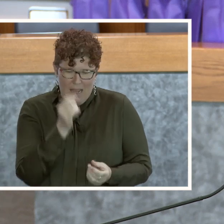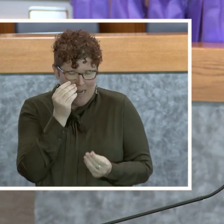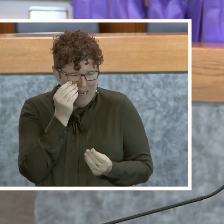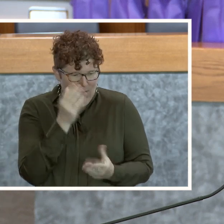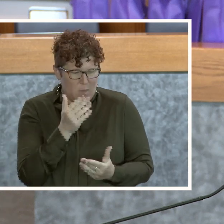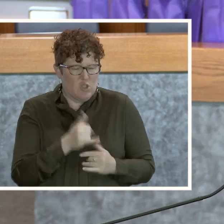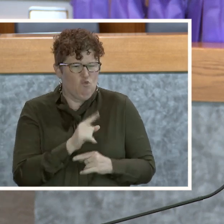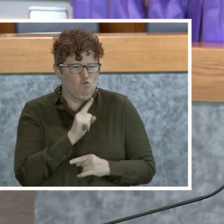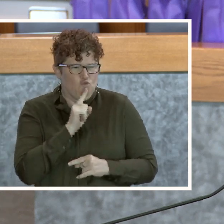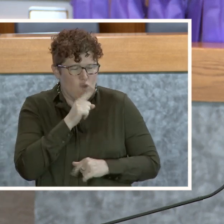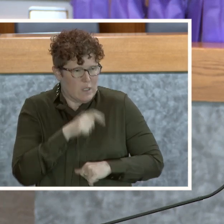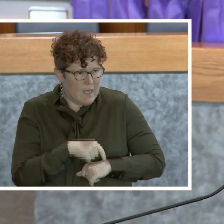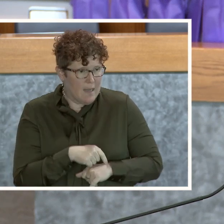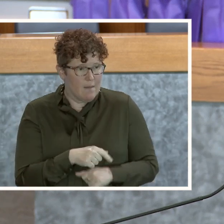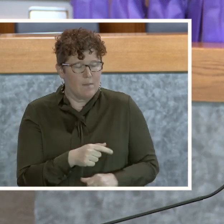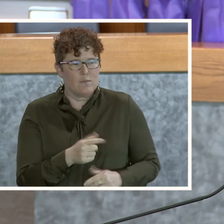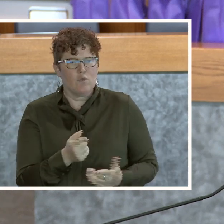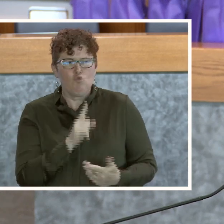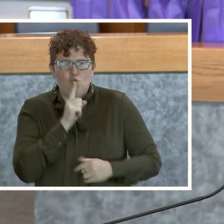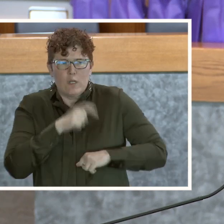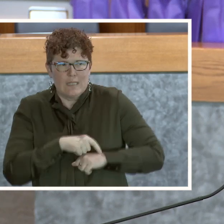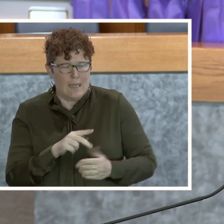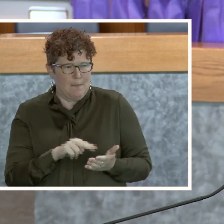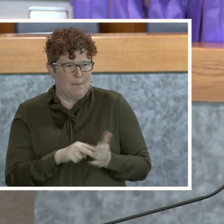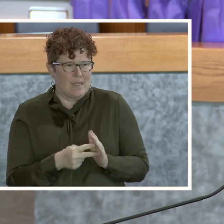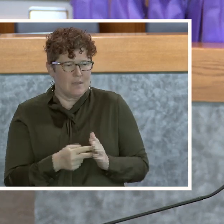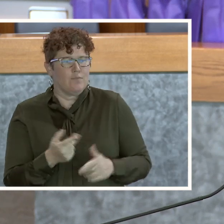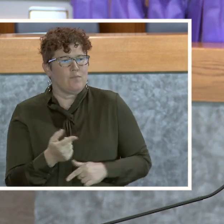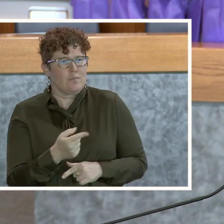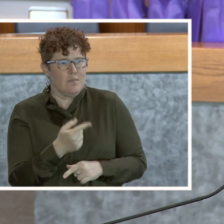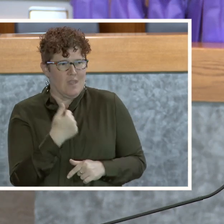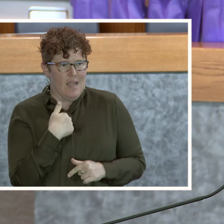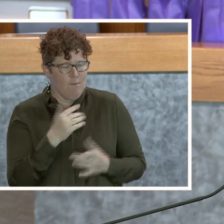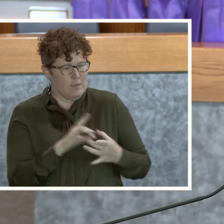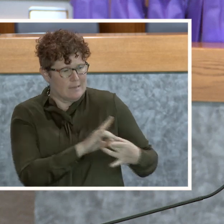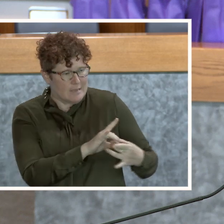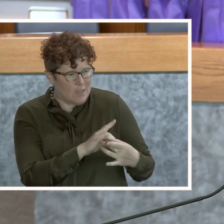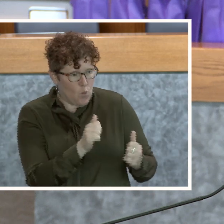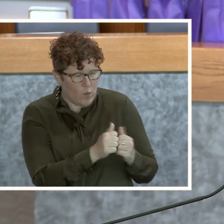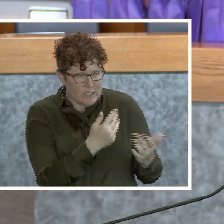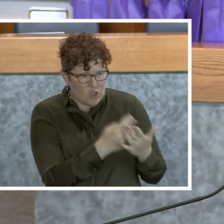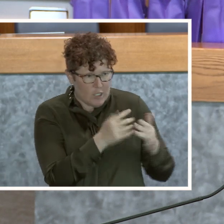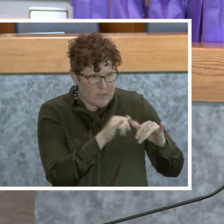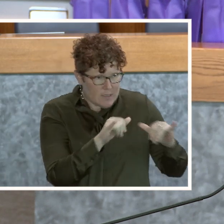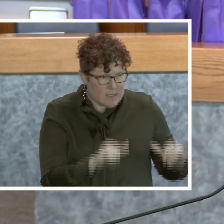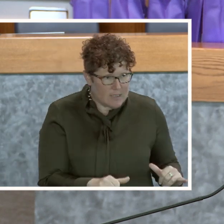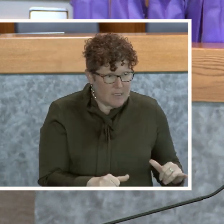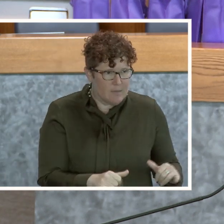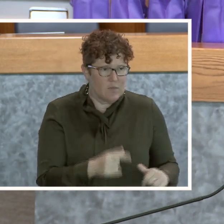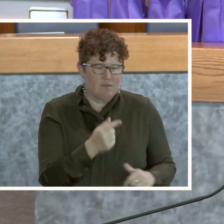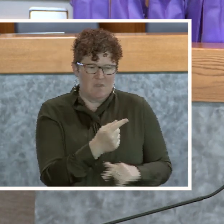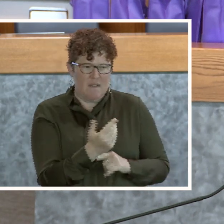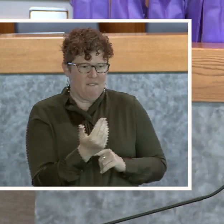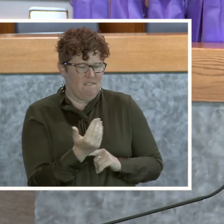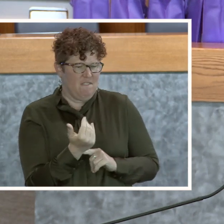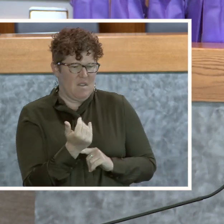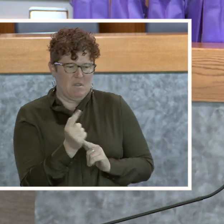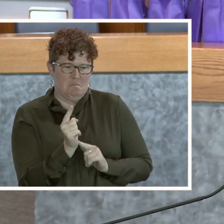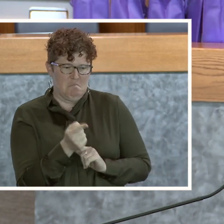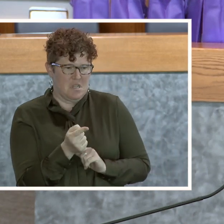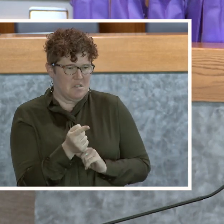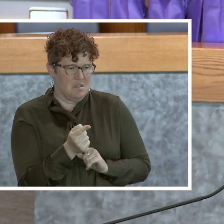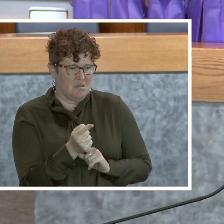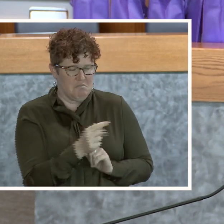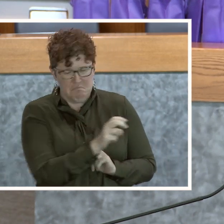real time. And when I say real time, it's an interface with the jail systems, right? They get that information in about 15 minutes